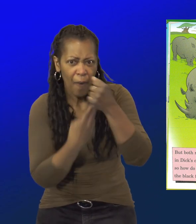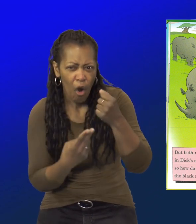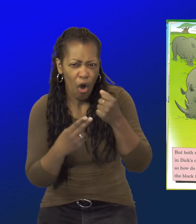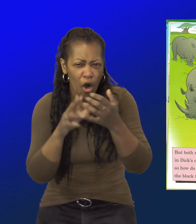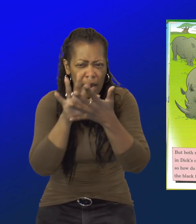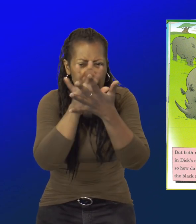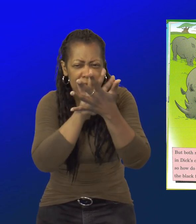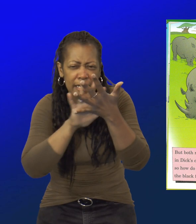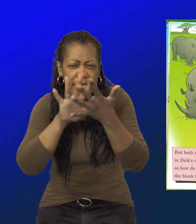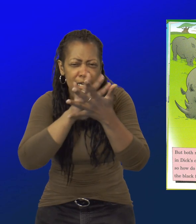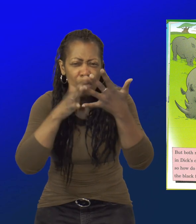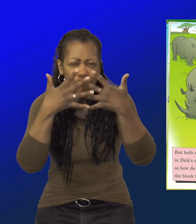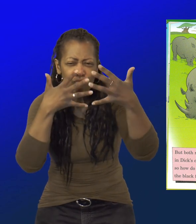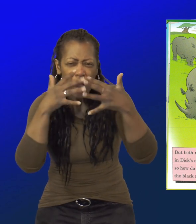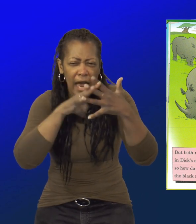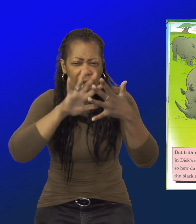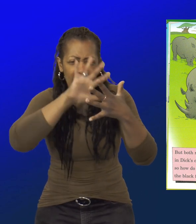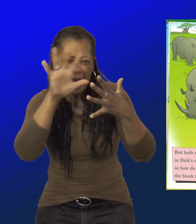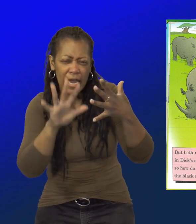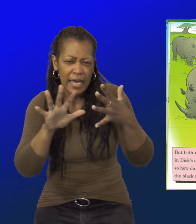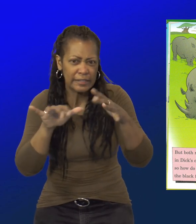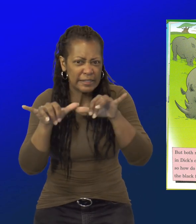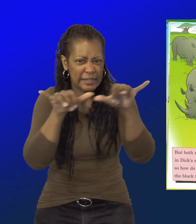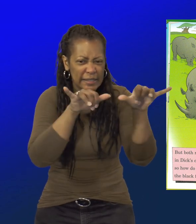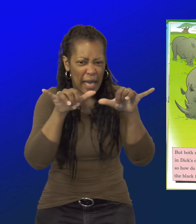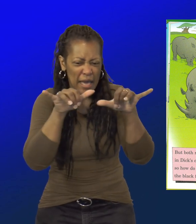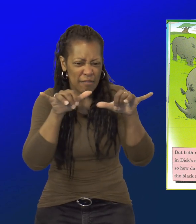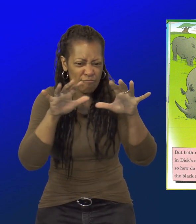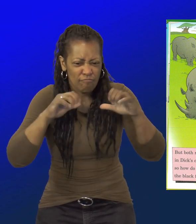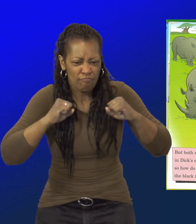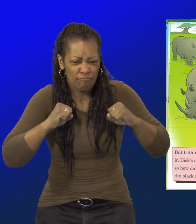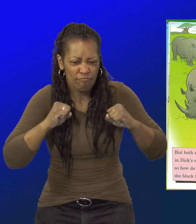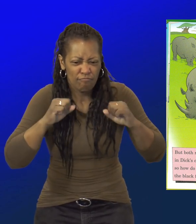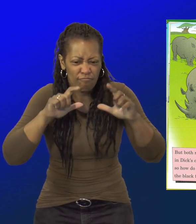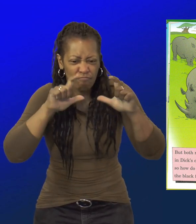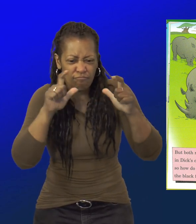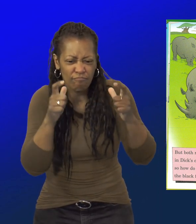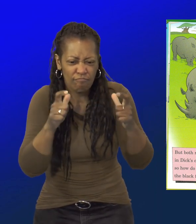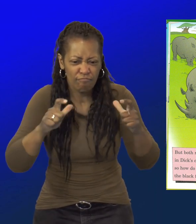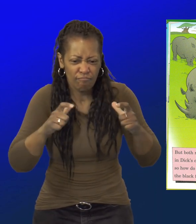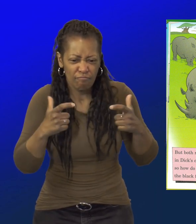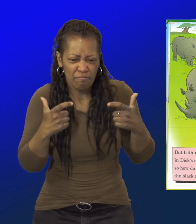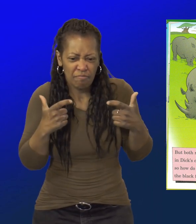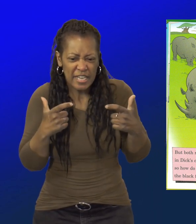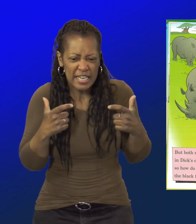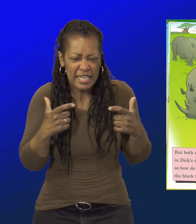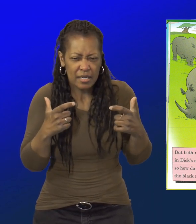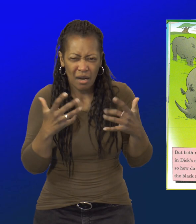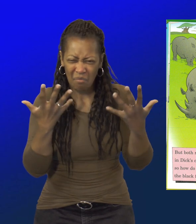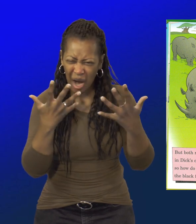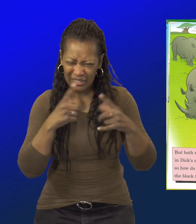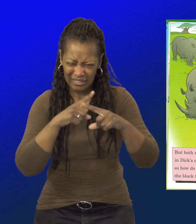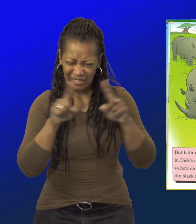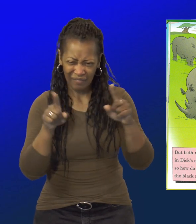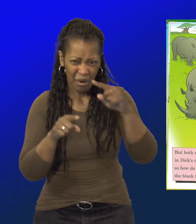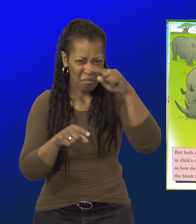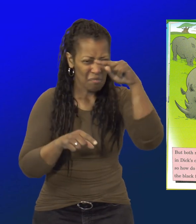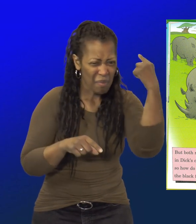But both rhinos are gray in Dick's camera's sight. So how do we tell the black